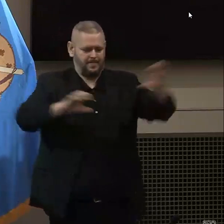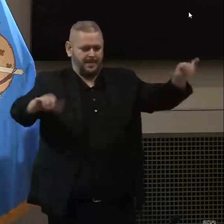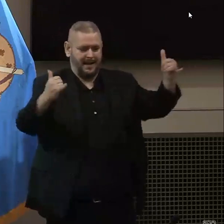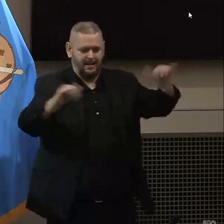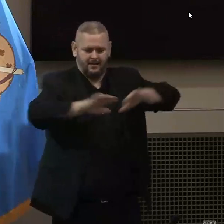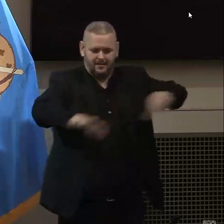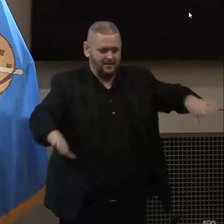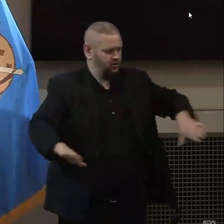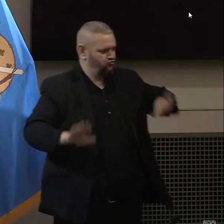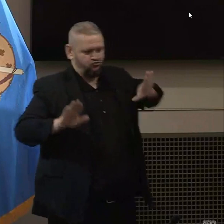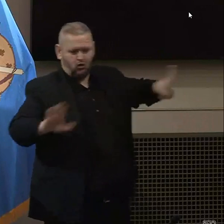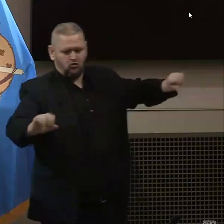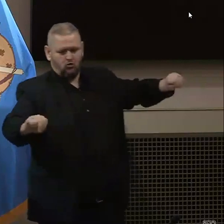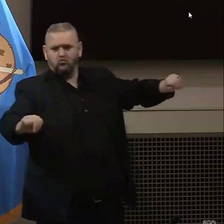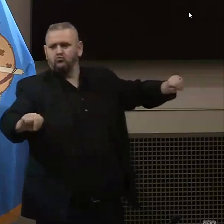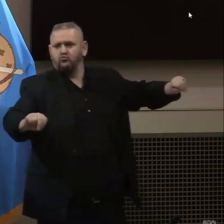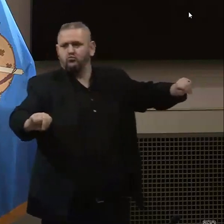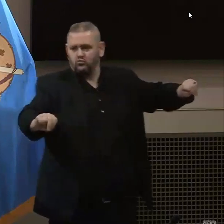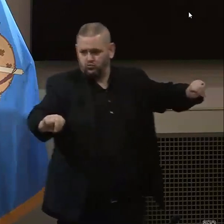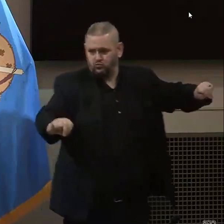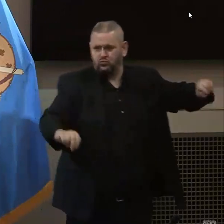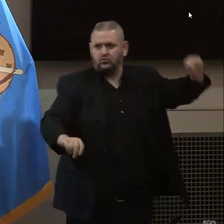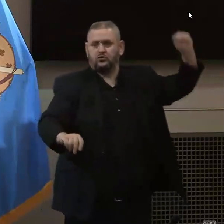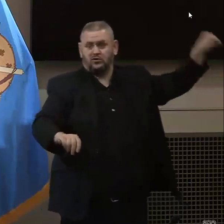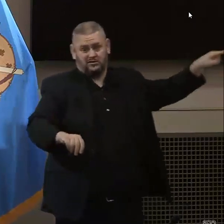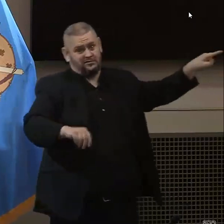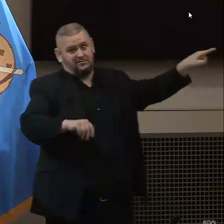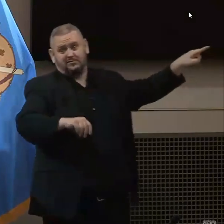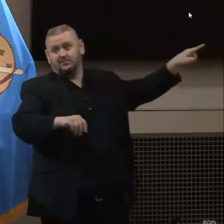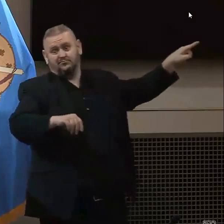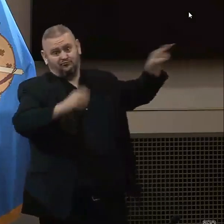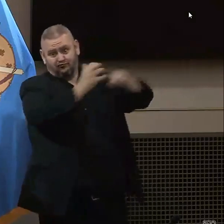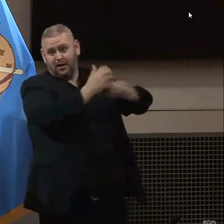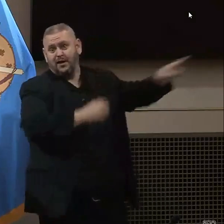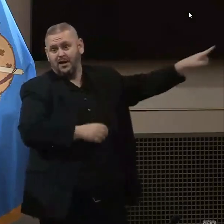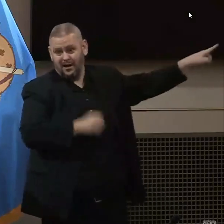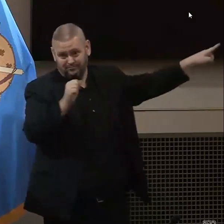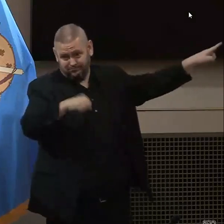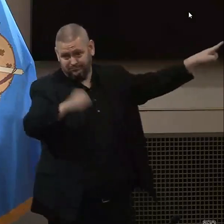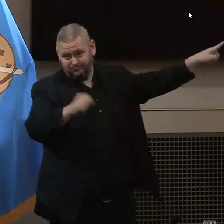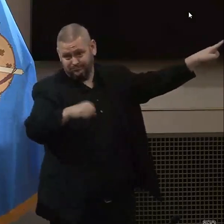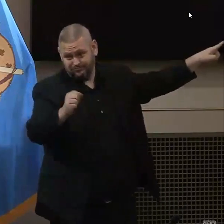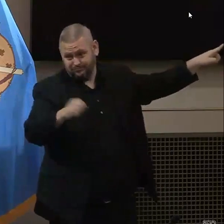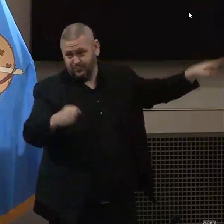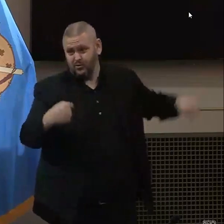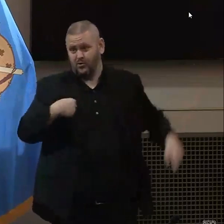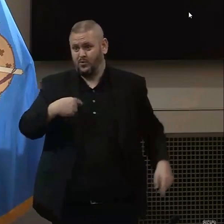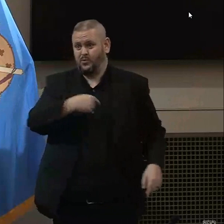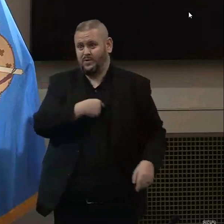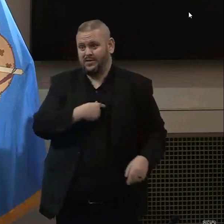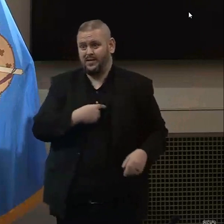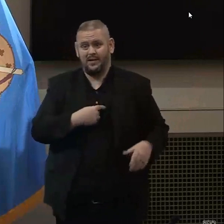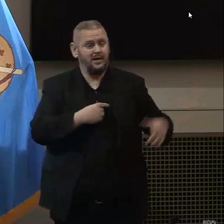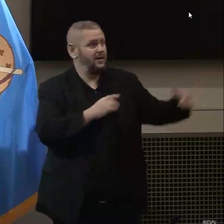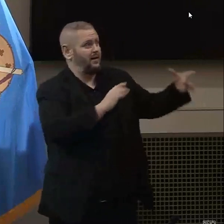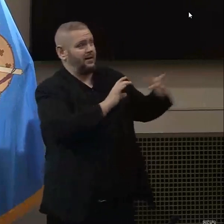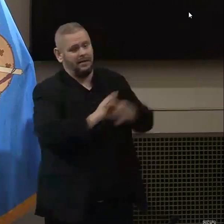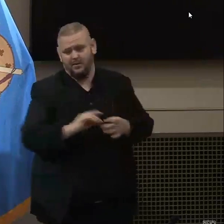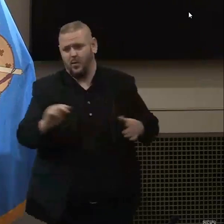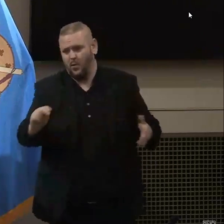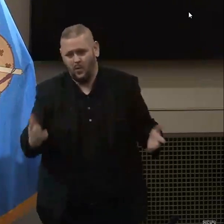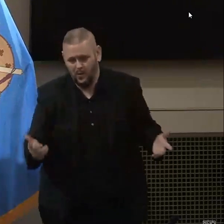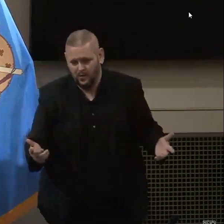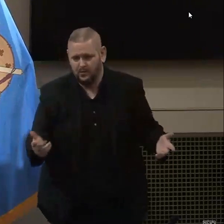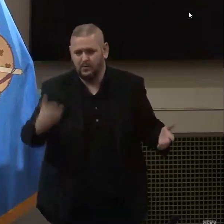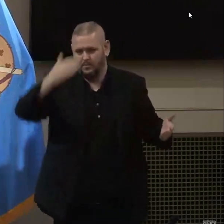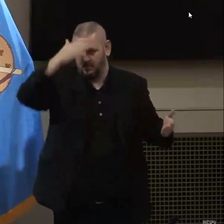the best that they could do, but there was certainly, there wasn't a coordinated approach when you had two health departments kind of doing